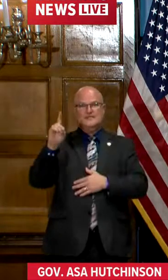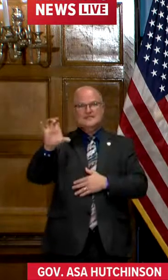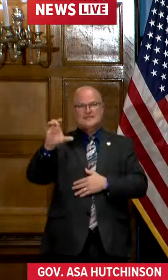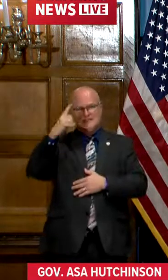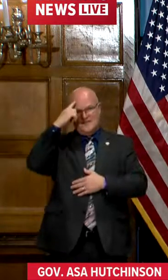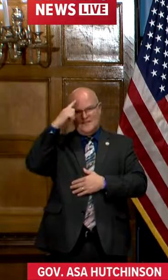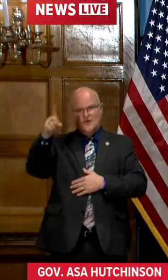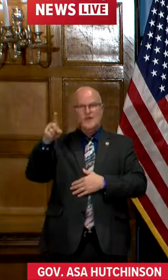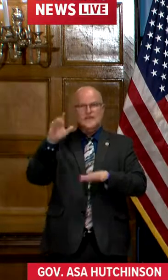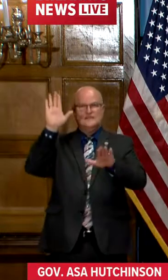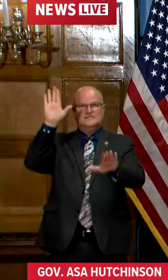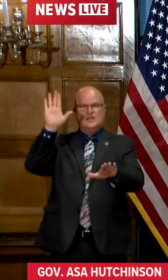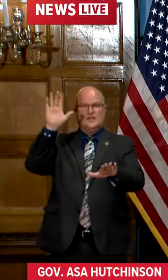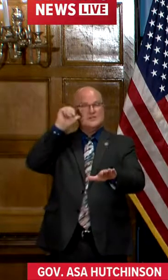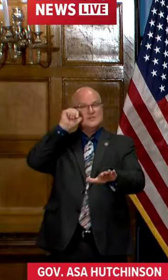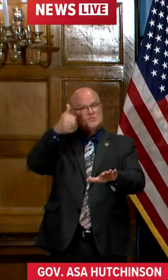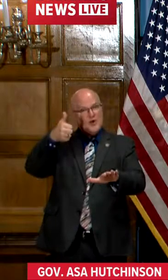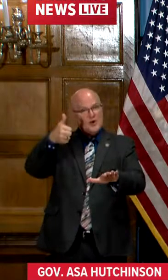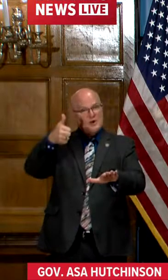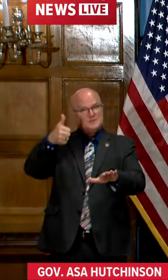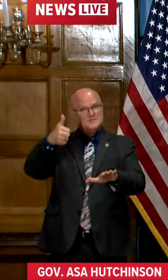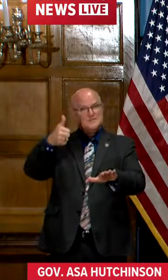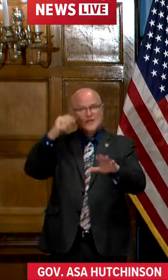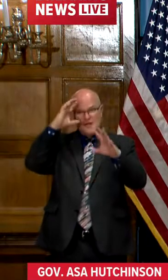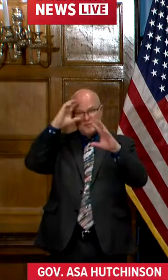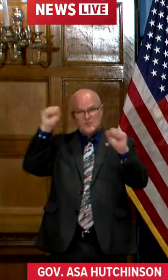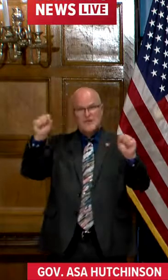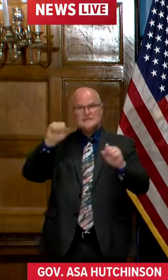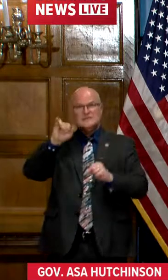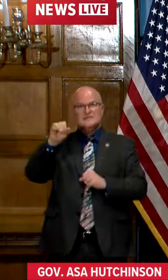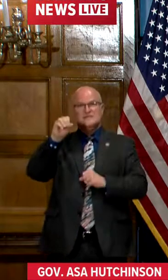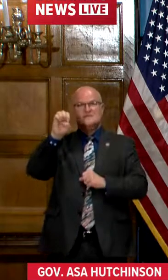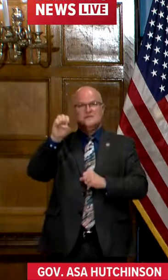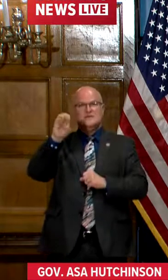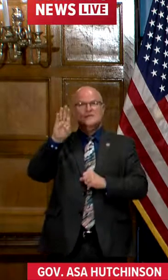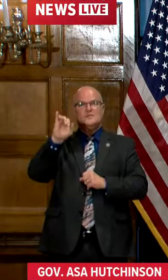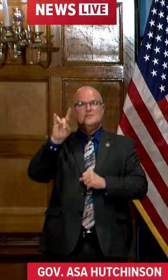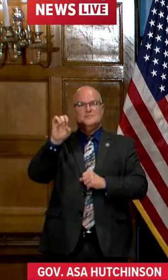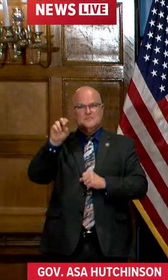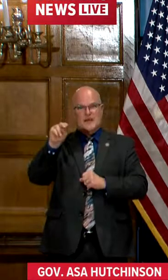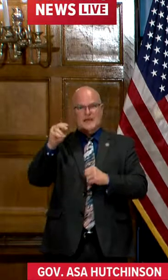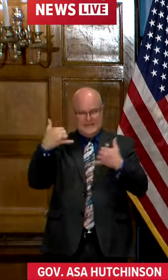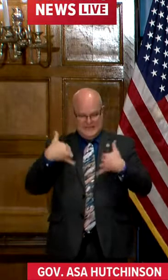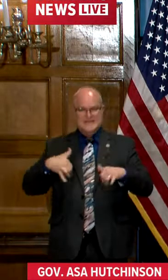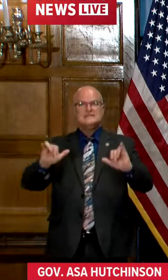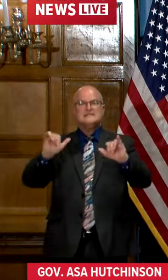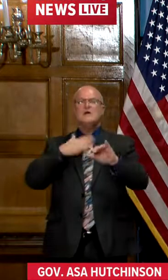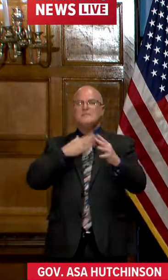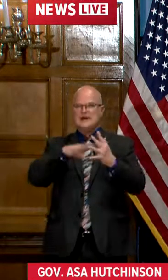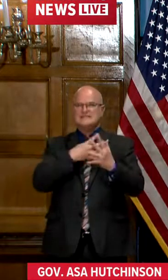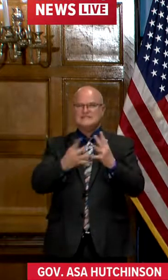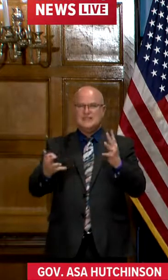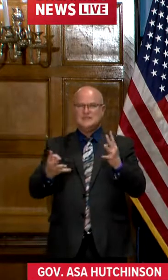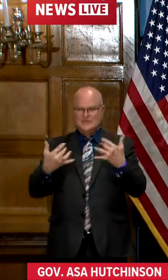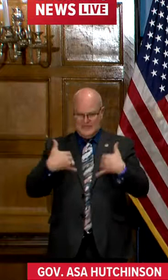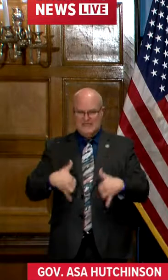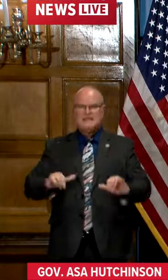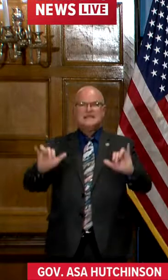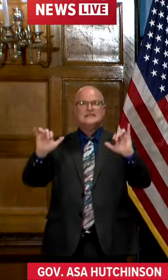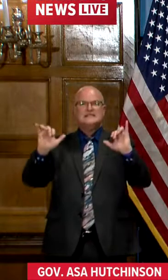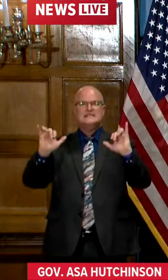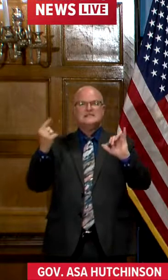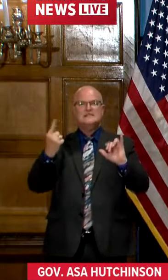D.C. for the inauguration tomorrow of President-elect Biden. So that is still on my schedule and it's still